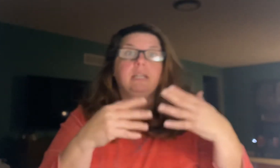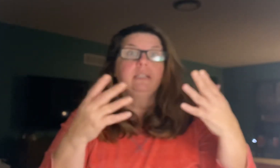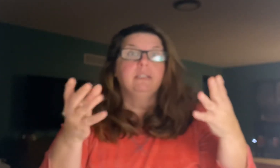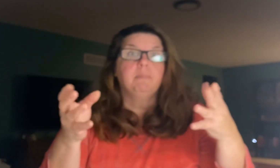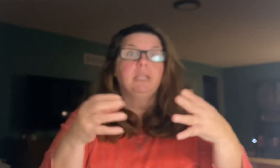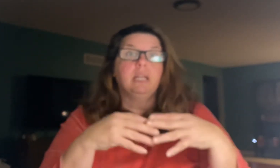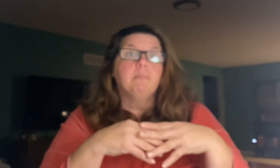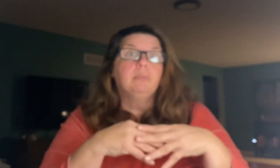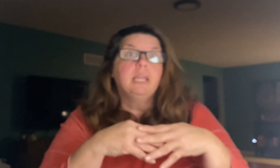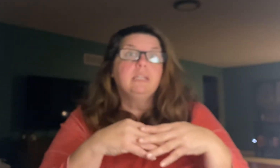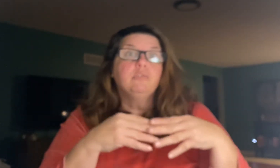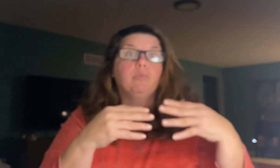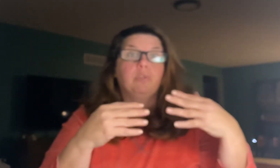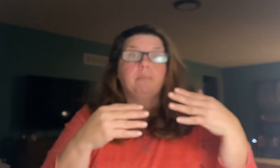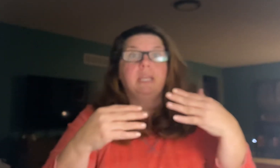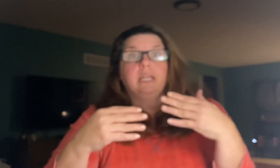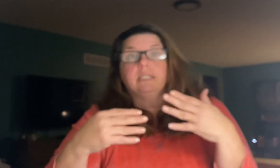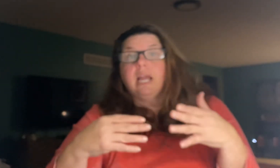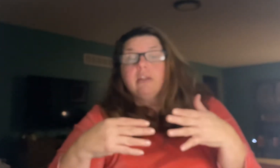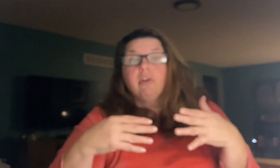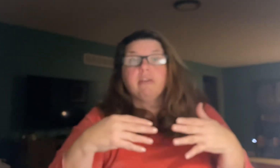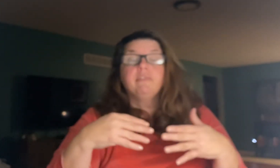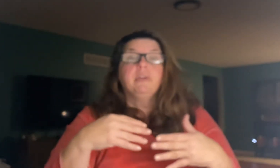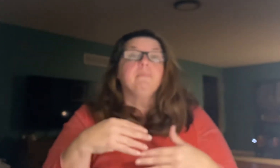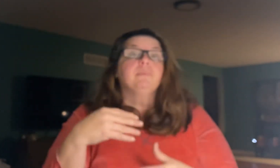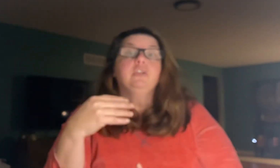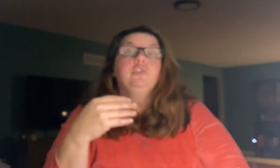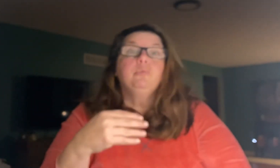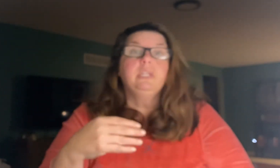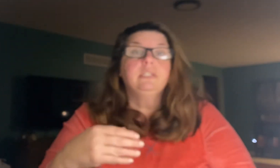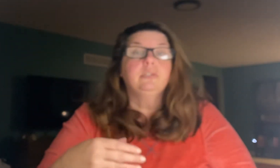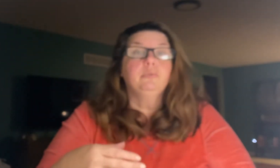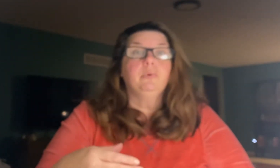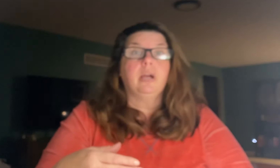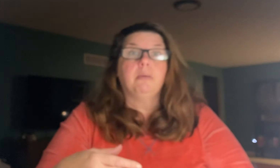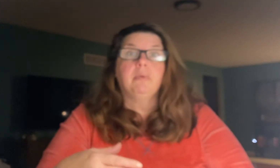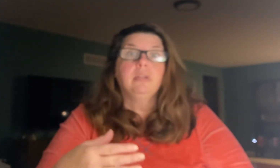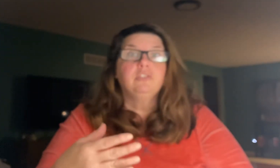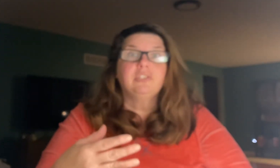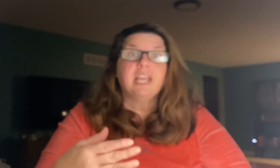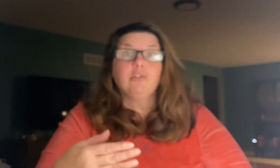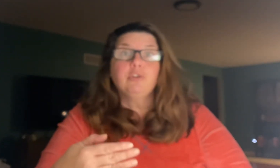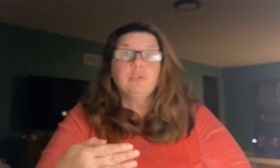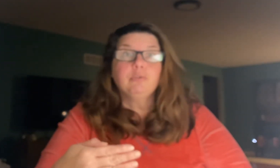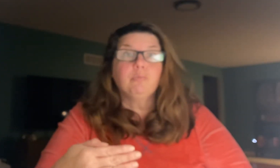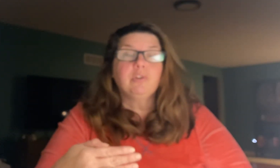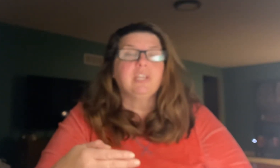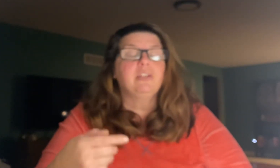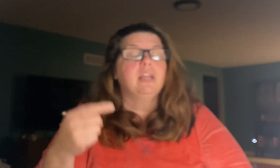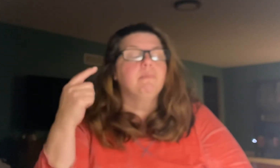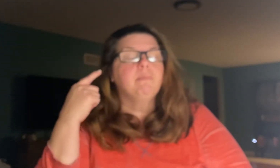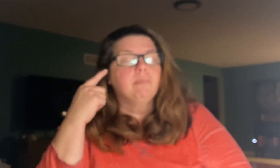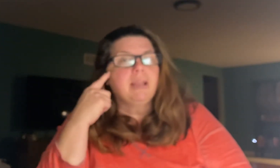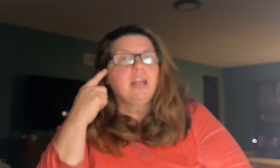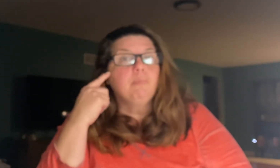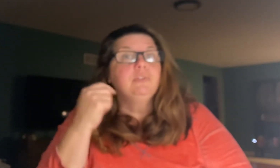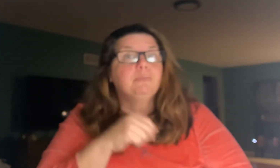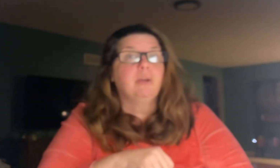is the beginning blend or the beginning digraph. You need to just take a look at those words and it might help you spell them,